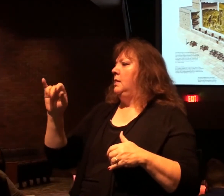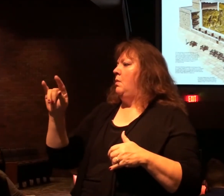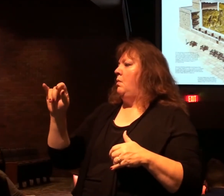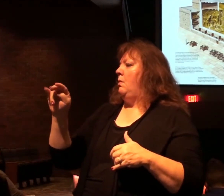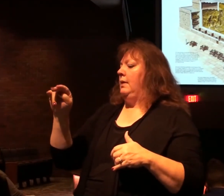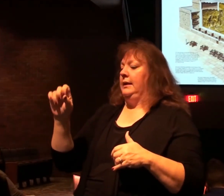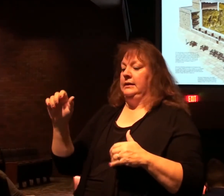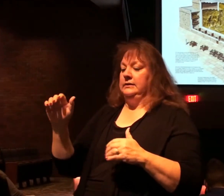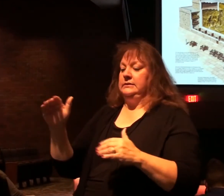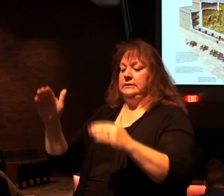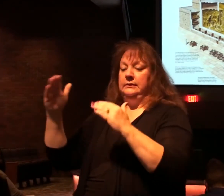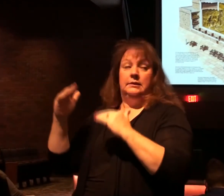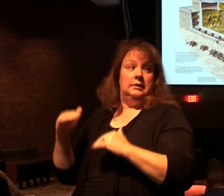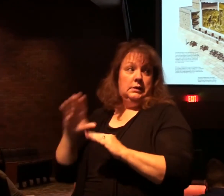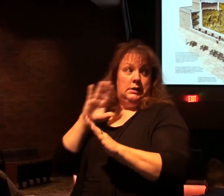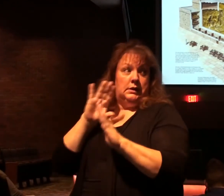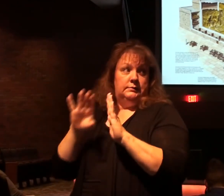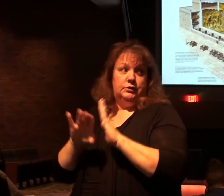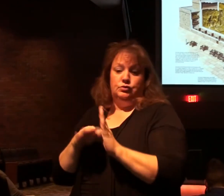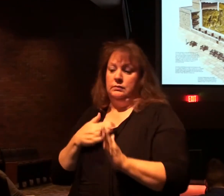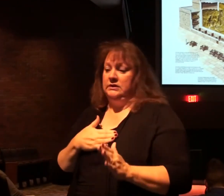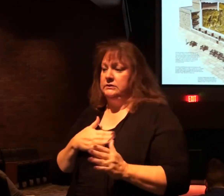Go to the next slide, if you would.